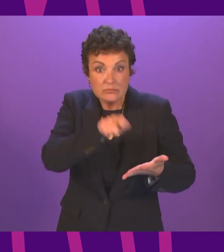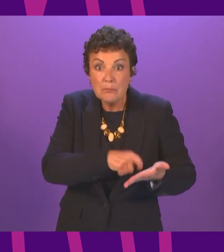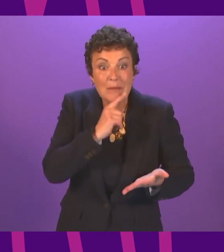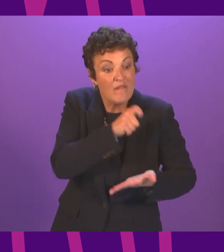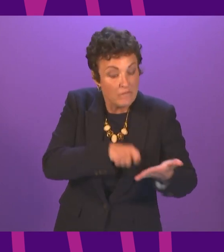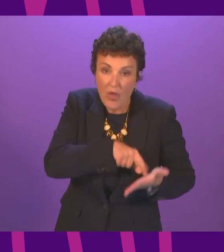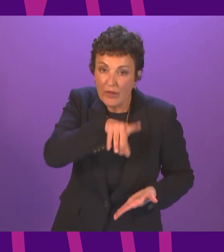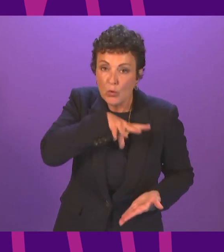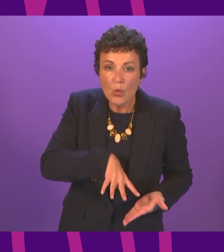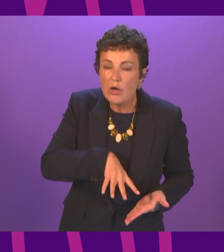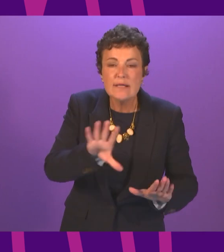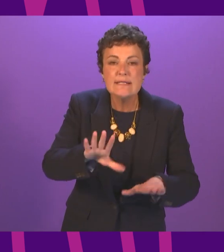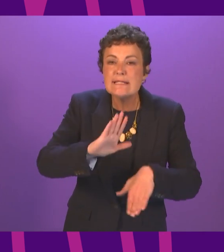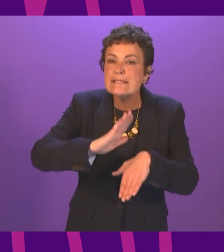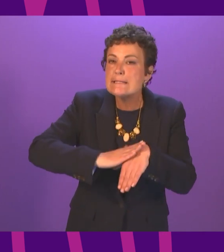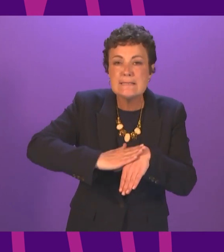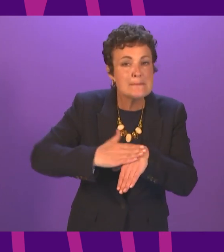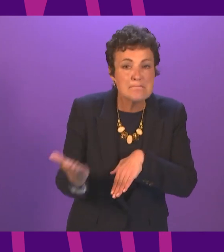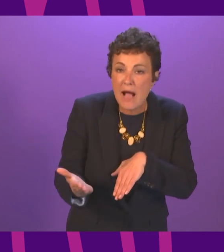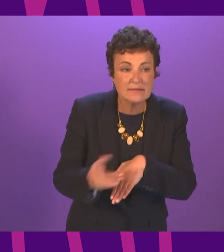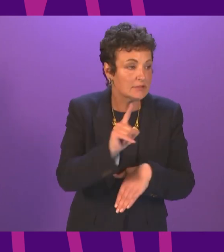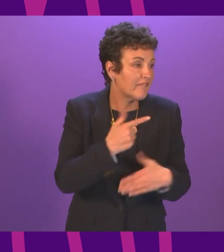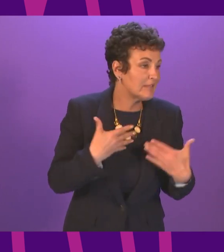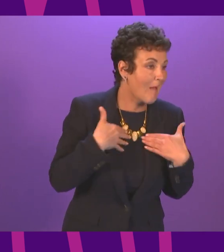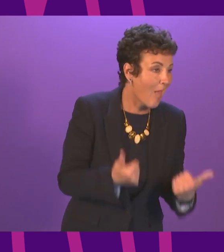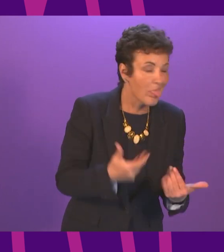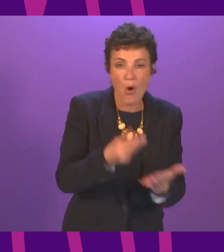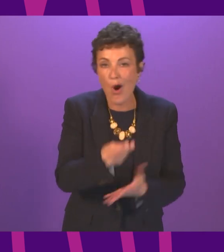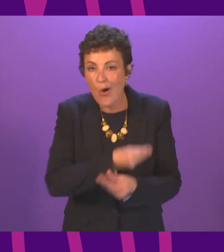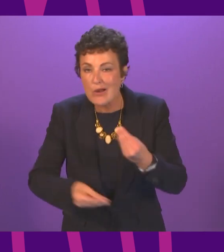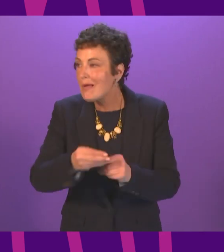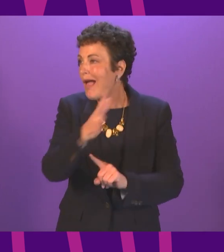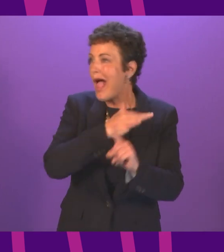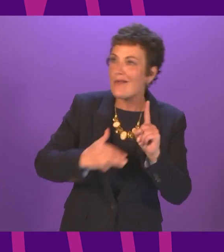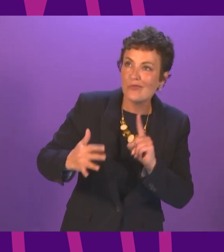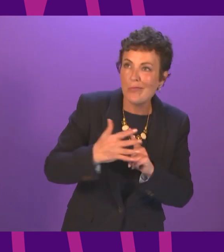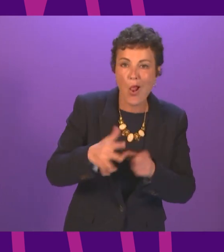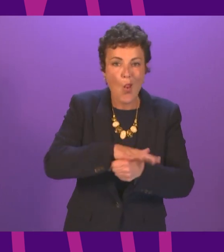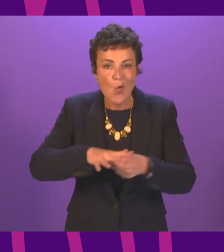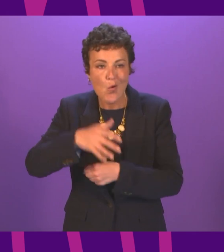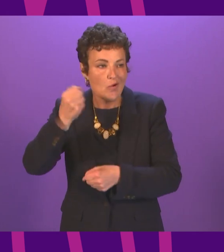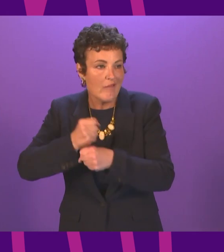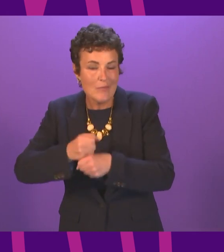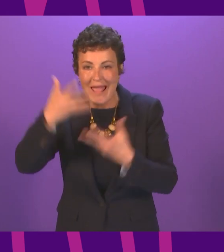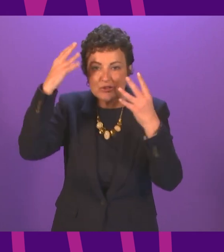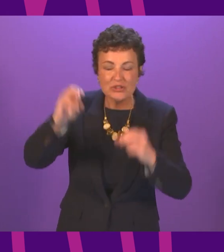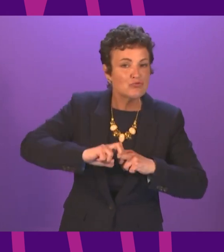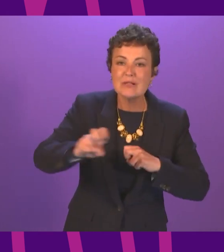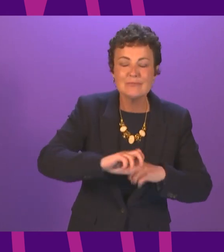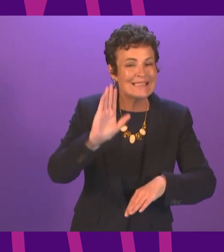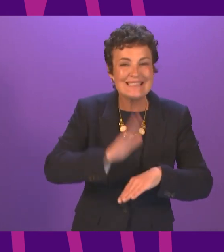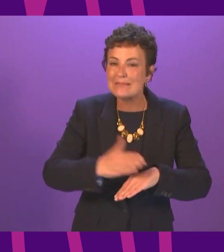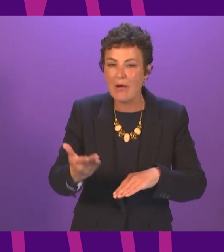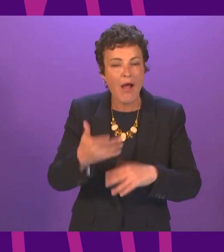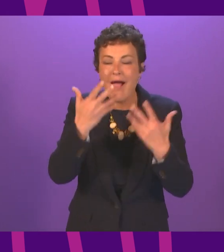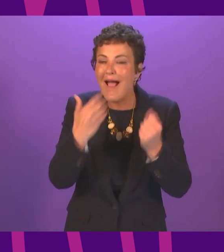irrespective as to which portfolio areas that we consider whether it's health the economy environment the local government education transport there